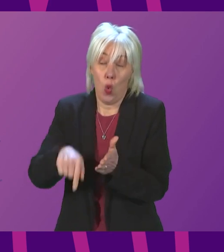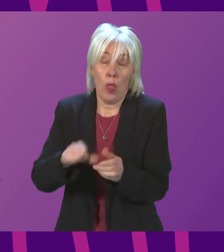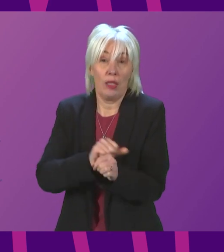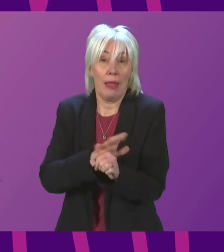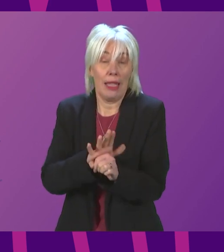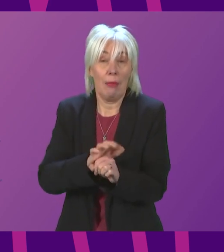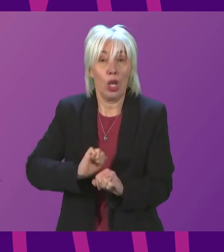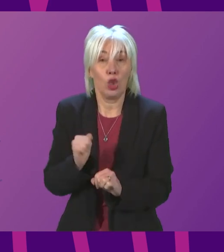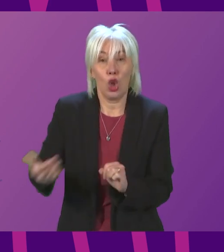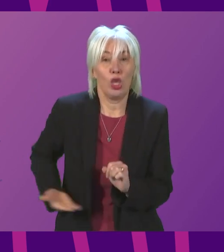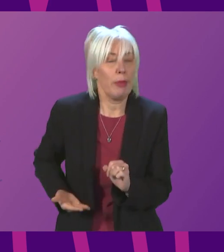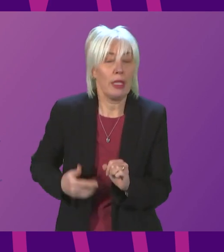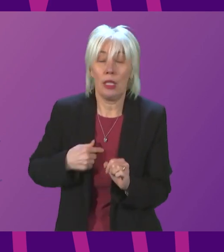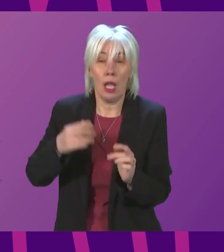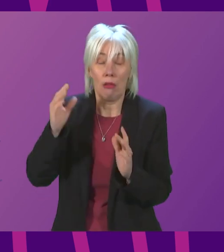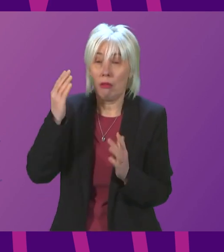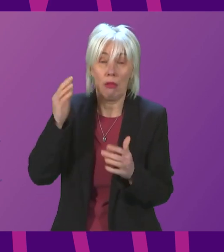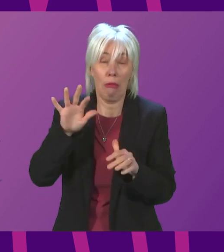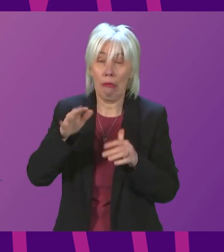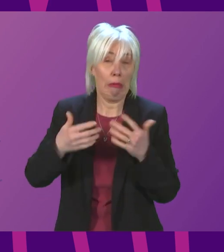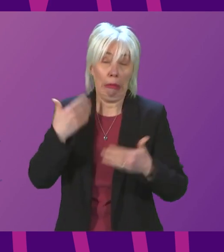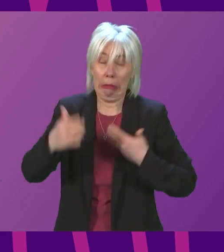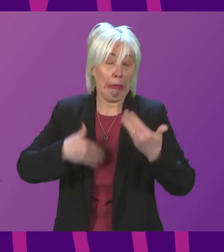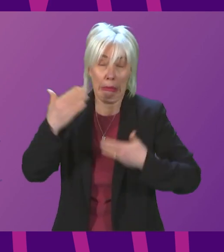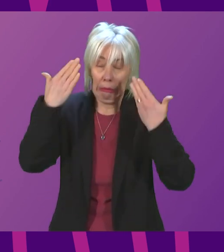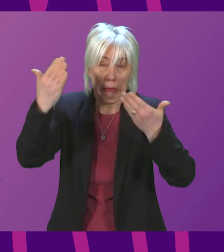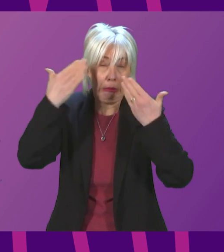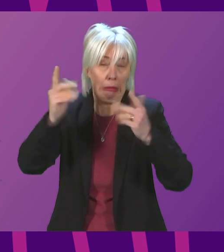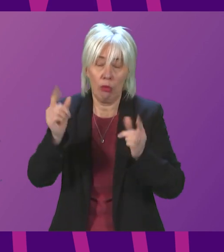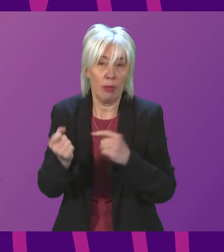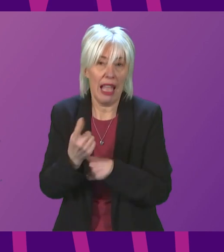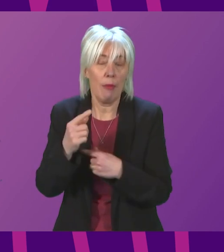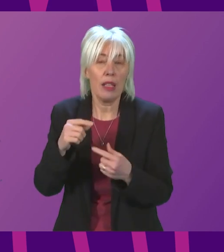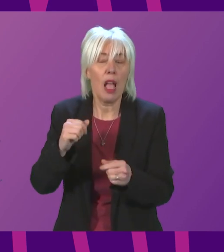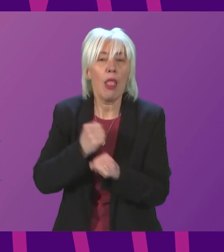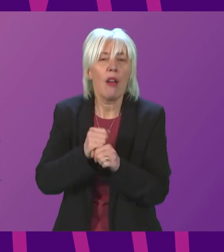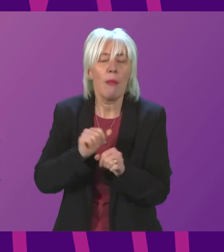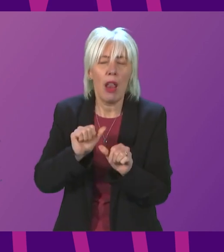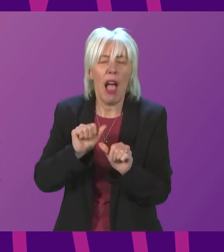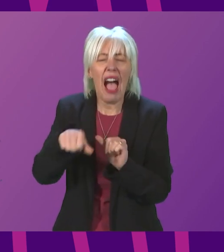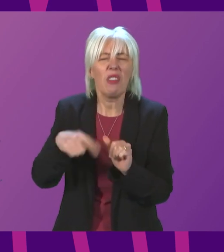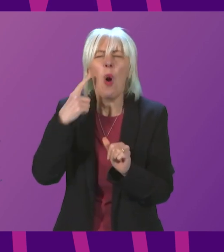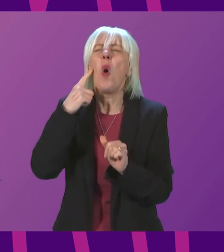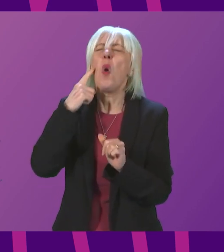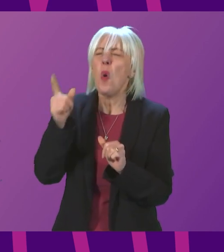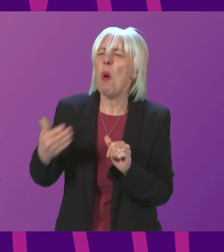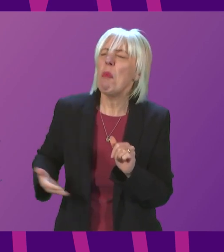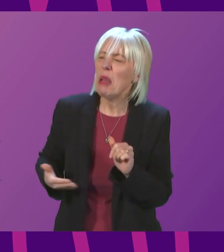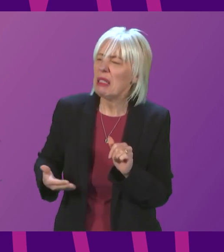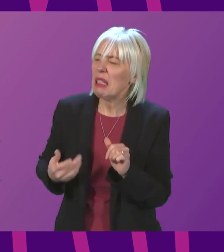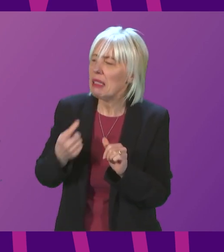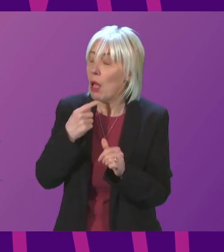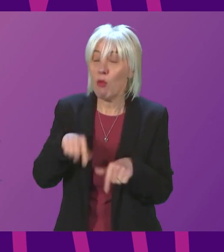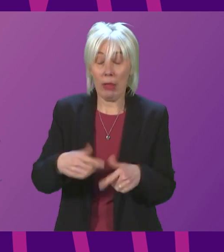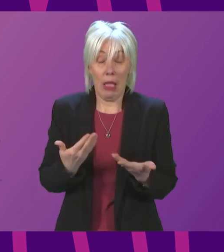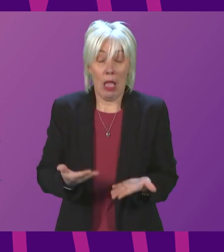have been left in the dark. They have been an afterthought for this government. The document published today is a plan for living with